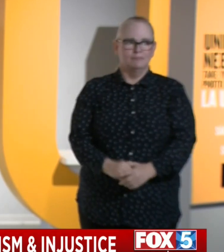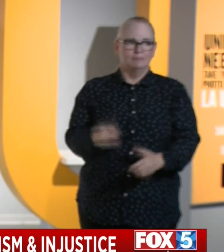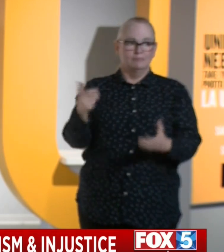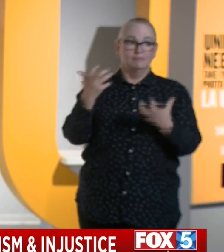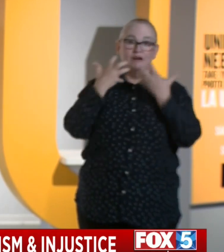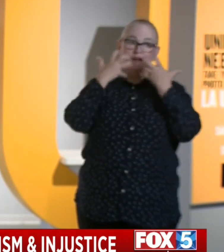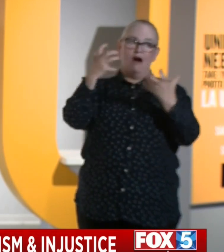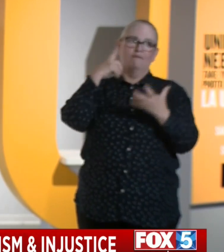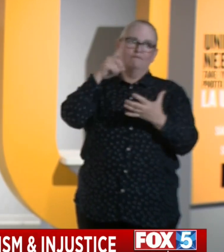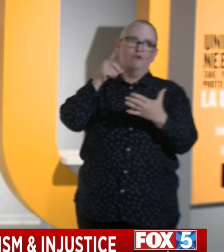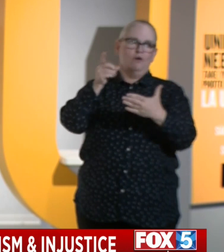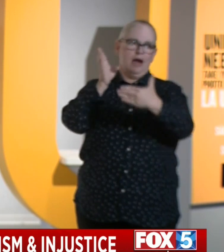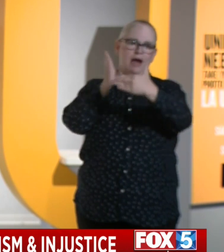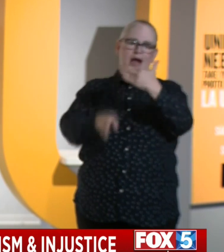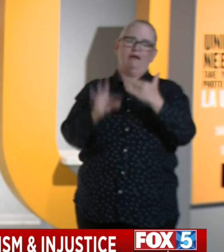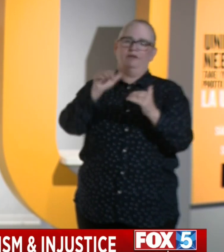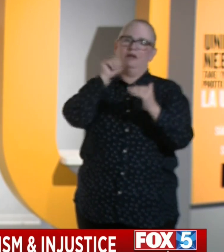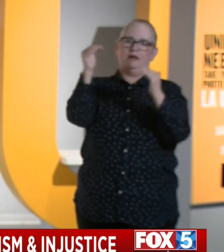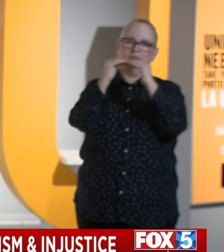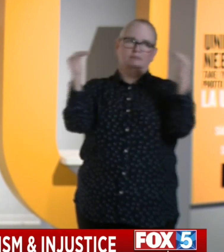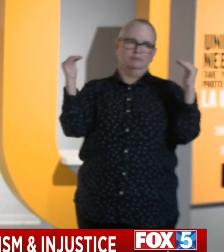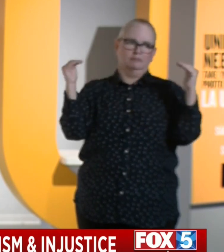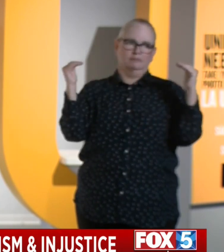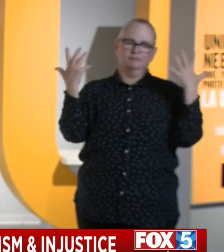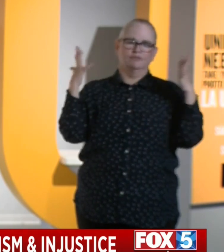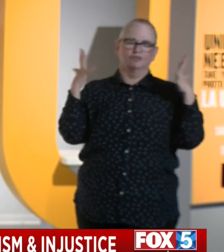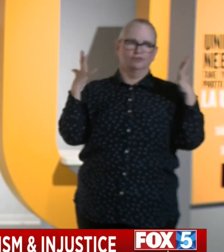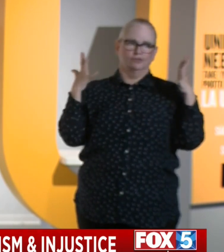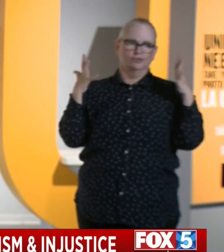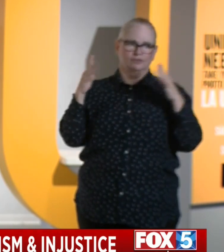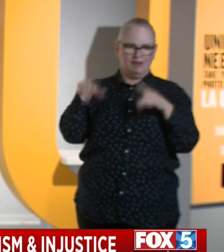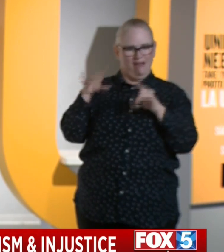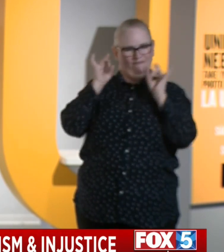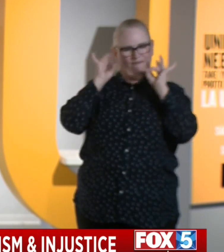of unjust violence by the state.